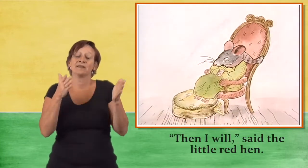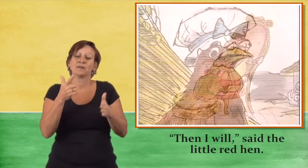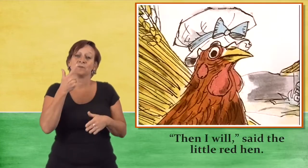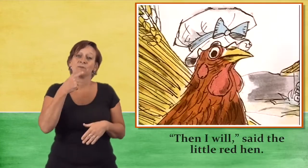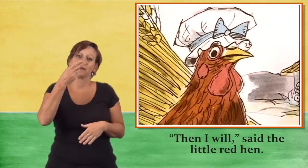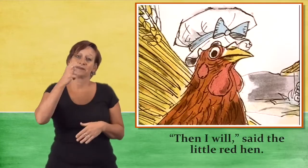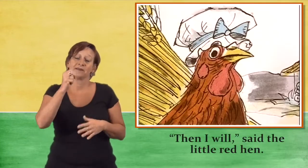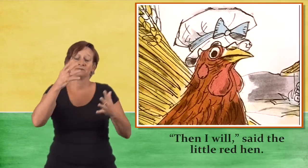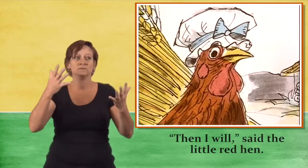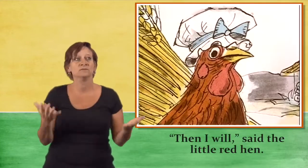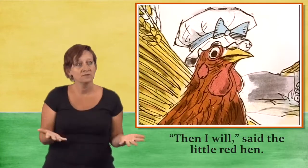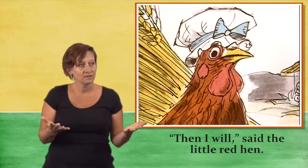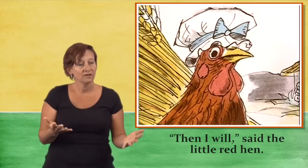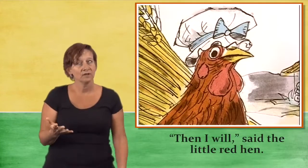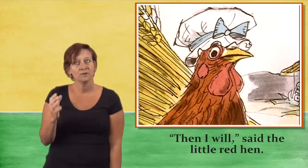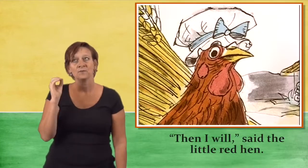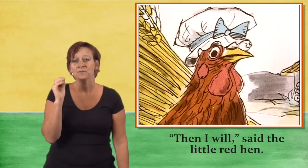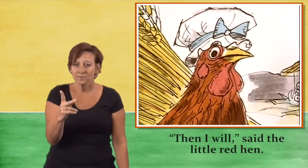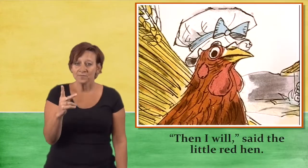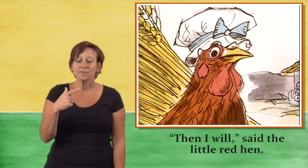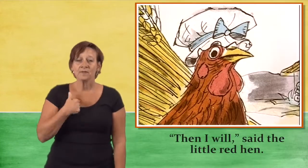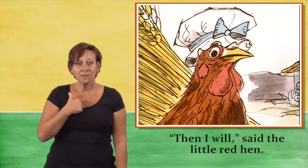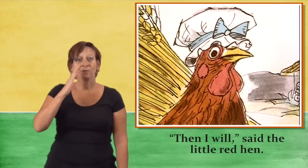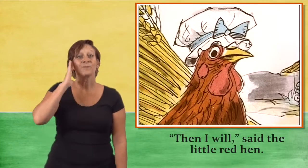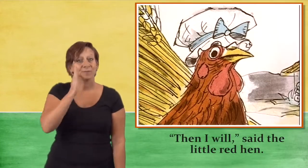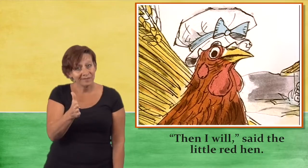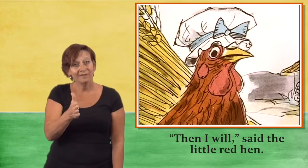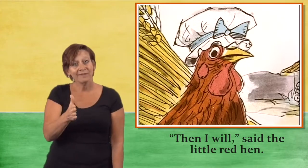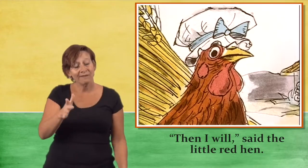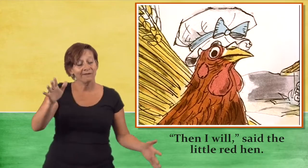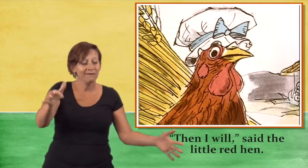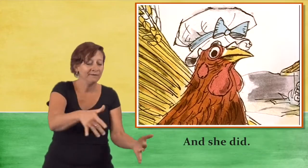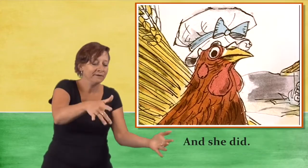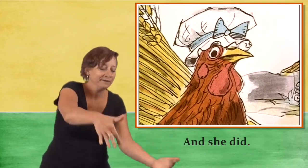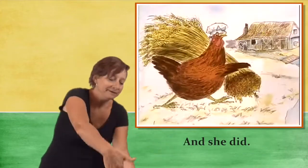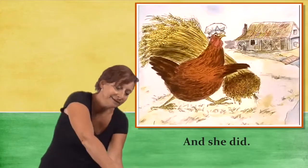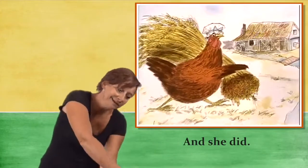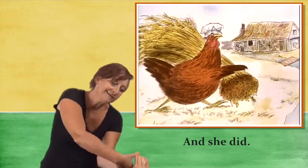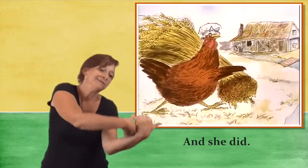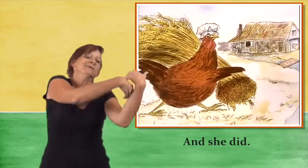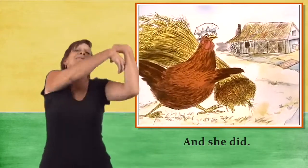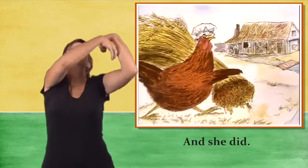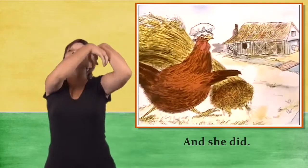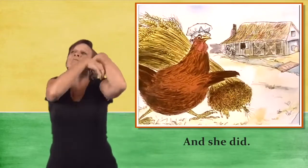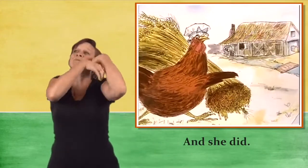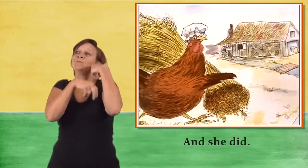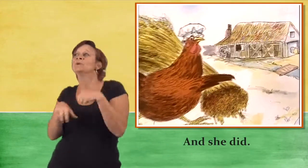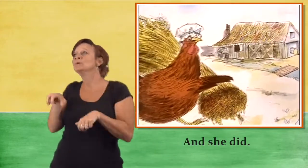Then I will, said the little red hen. And she did.